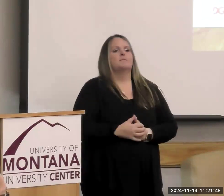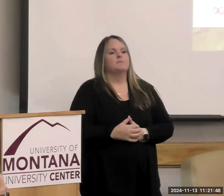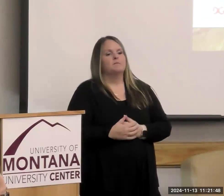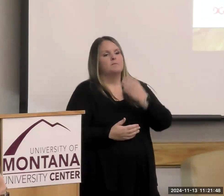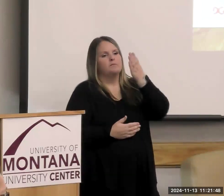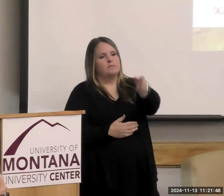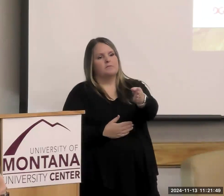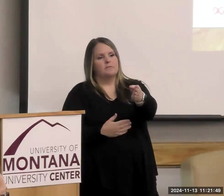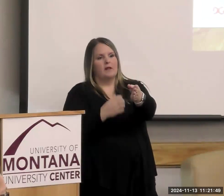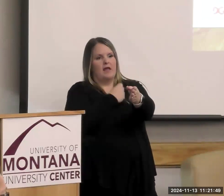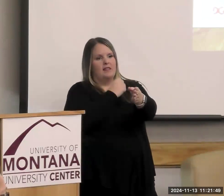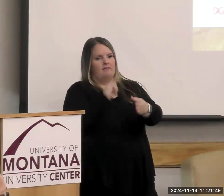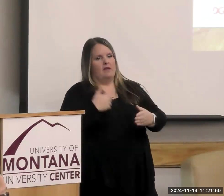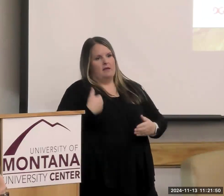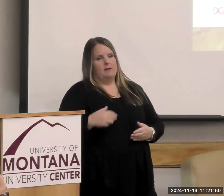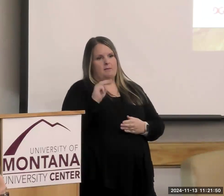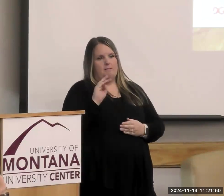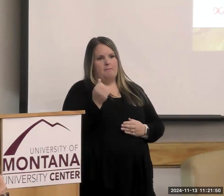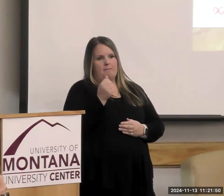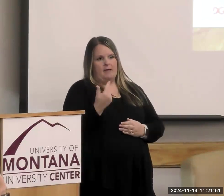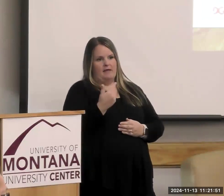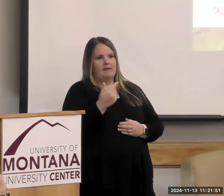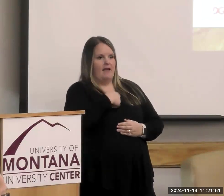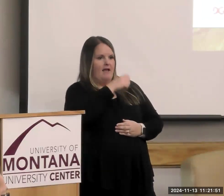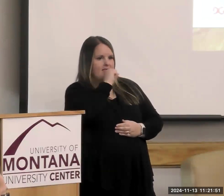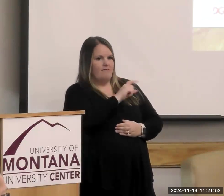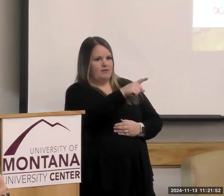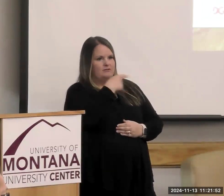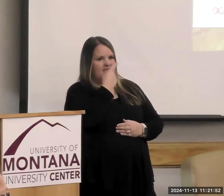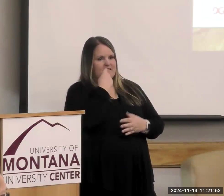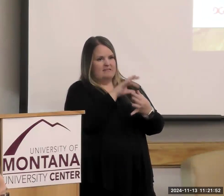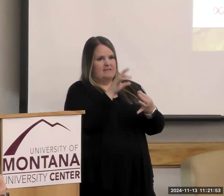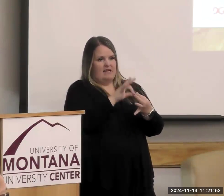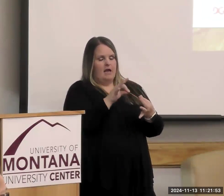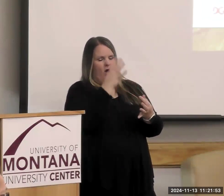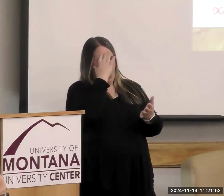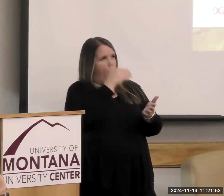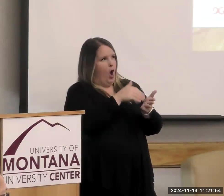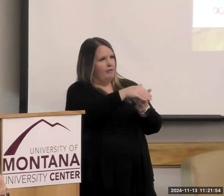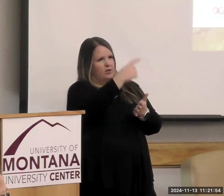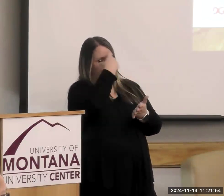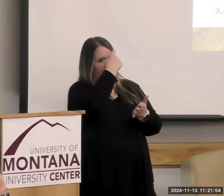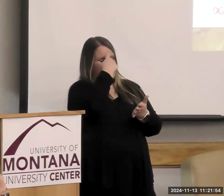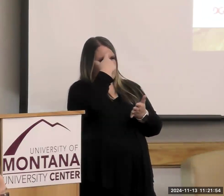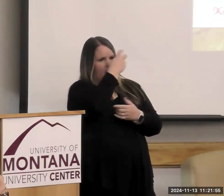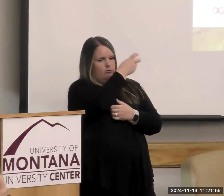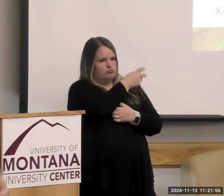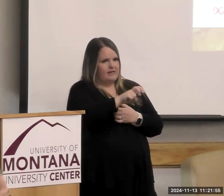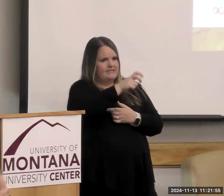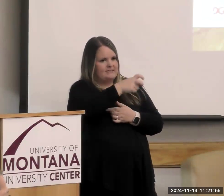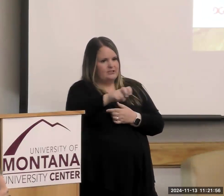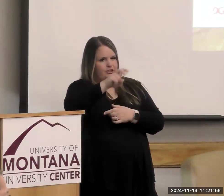Noni. I love that. This is Meg. Noni, just I love what you're saying. I think that too often when we think about transitions between,